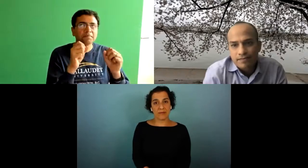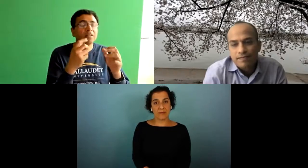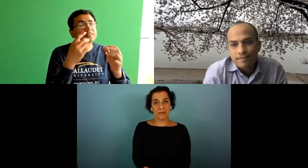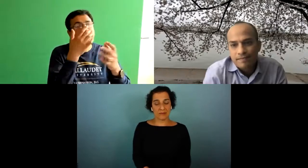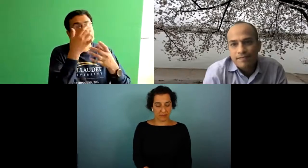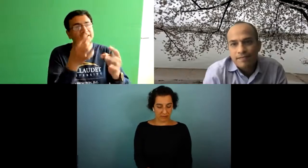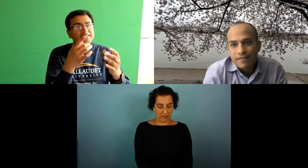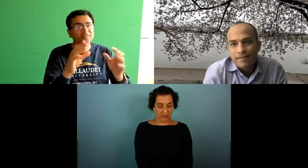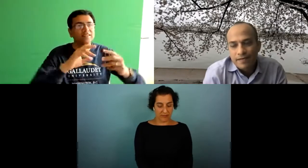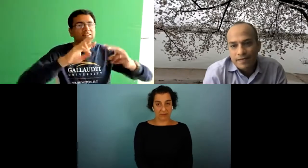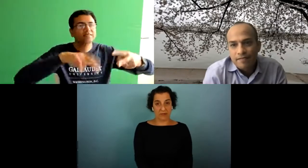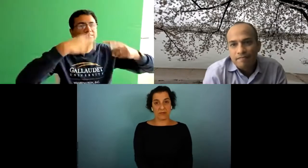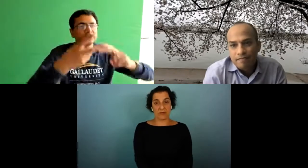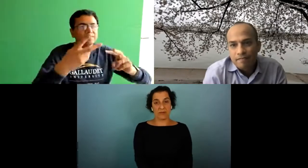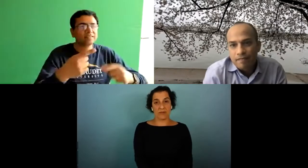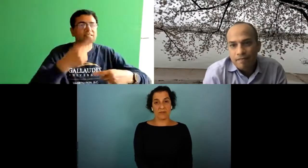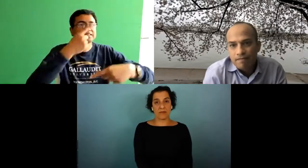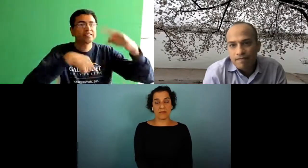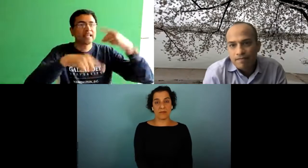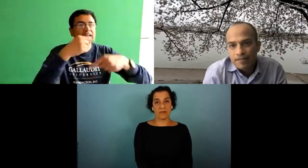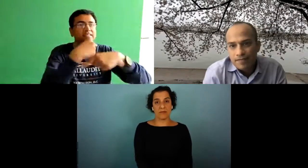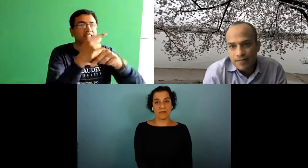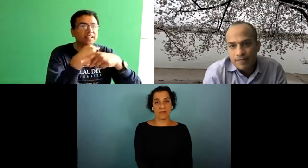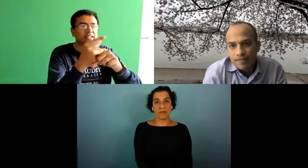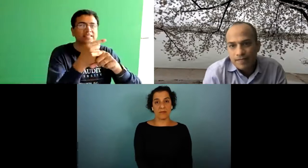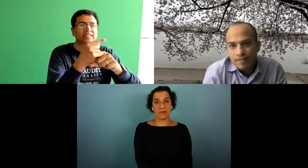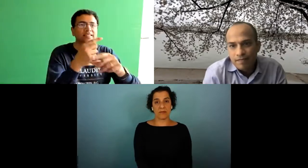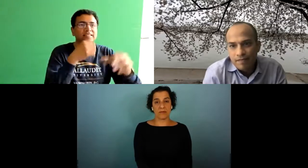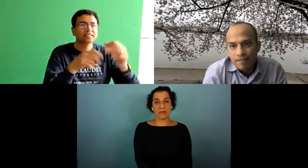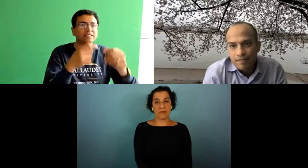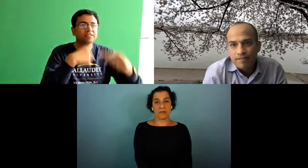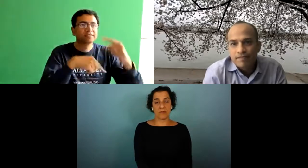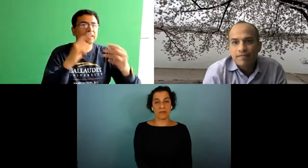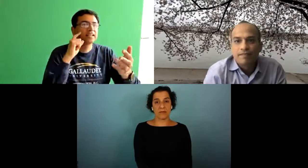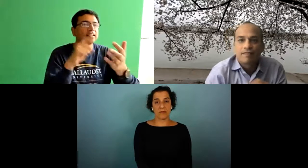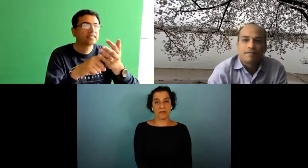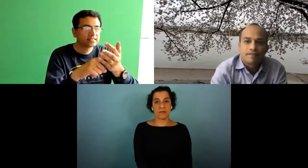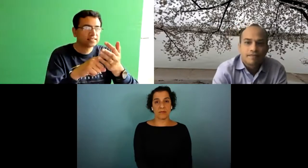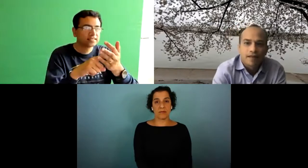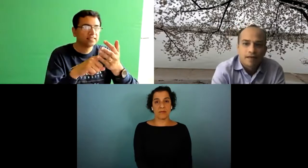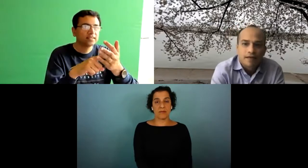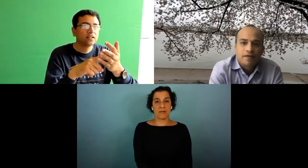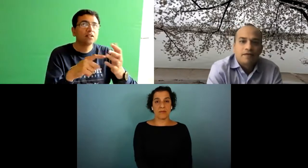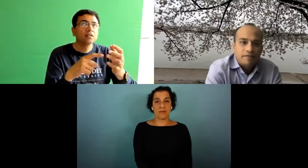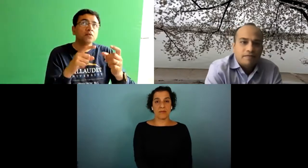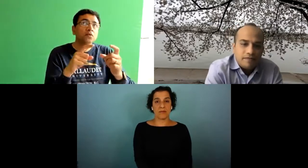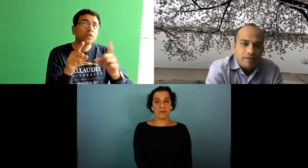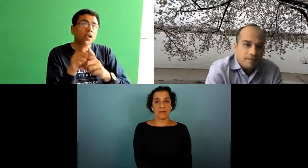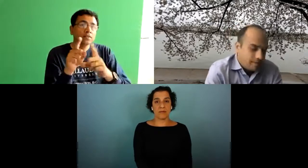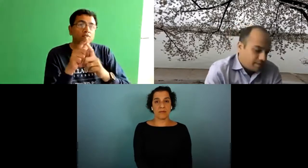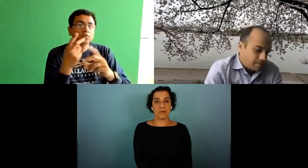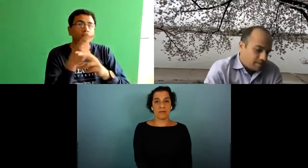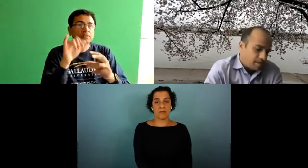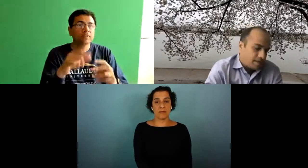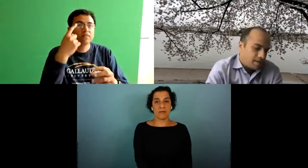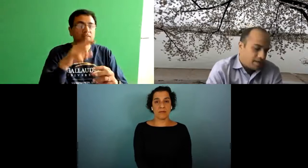robotics i think this is sort of an interesting like reversal because then it would be sign generation instead